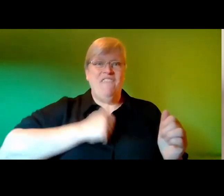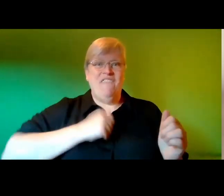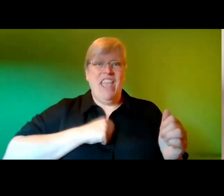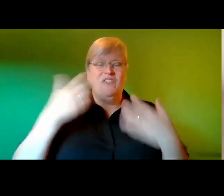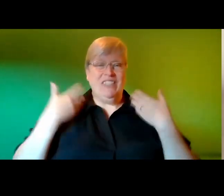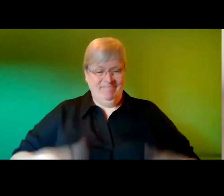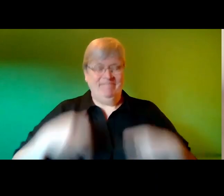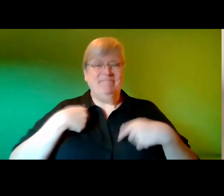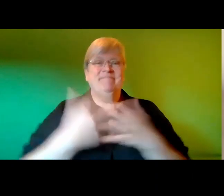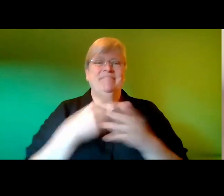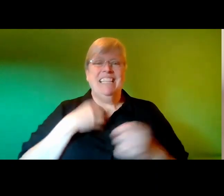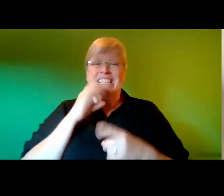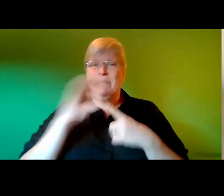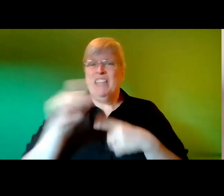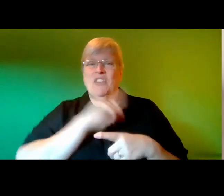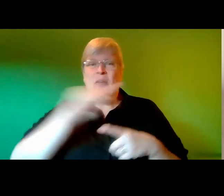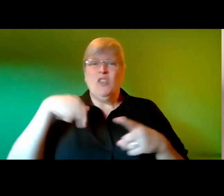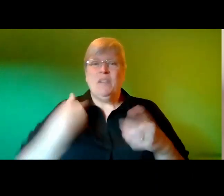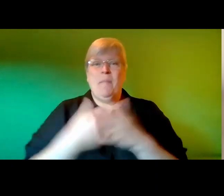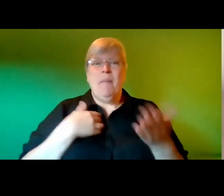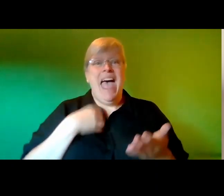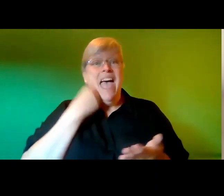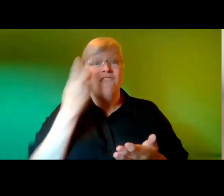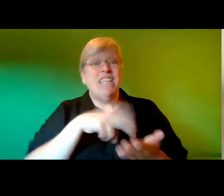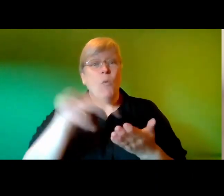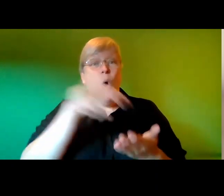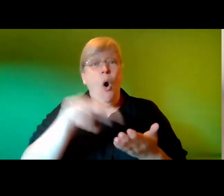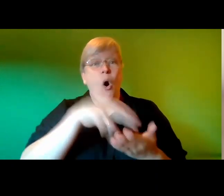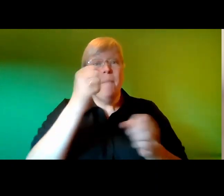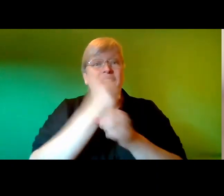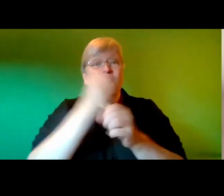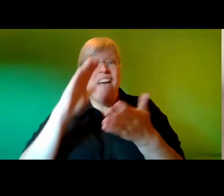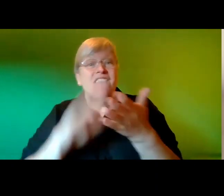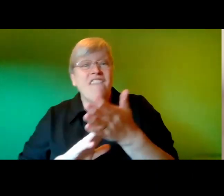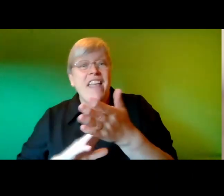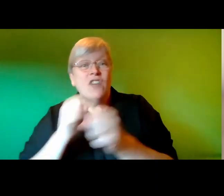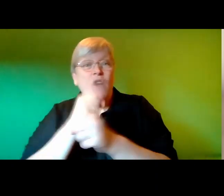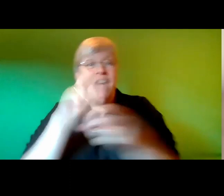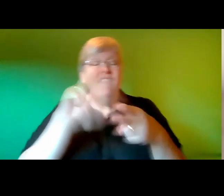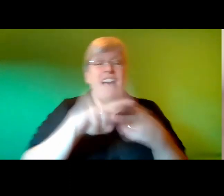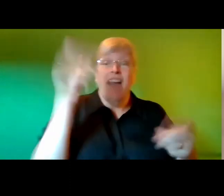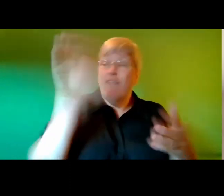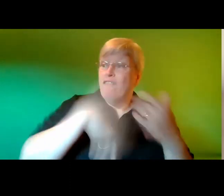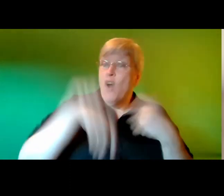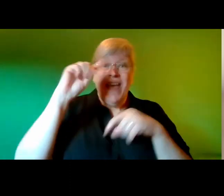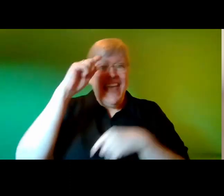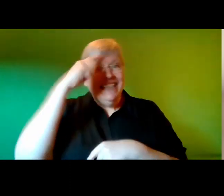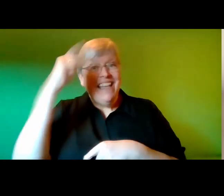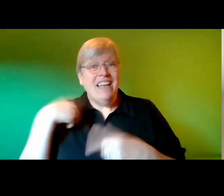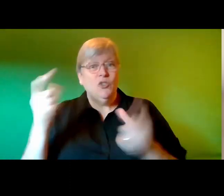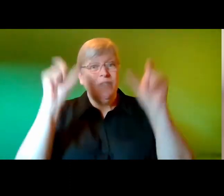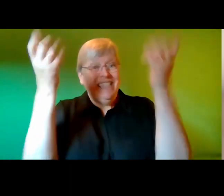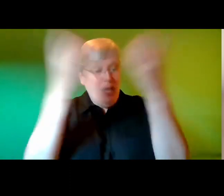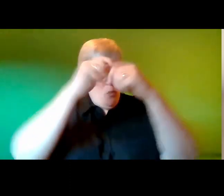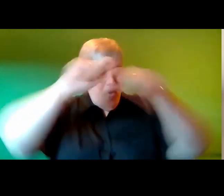for my daily walk with my dada and daddy my dada and daddy are my dad's mom and dad and they have come from india to stay with us for a few months